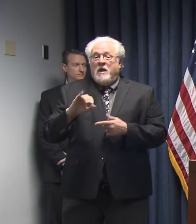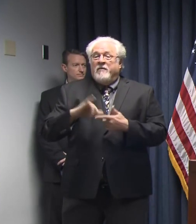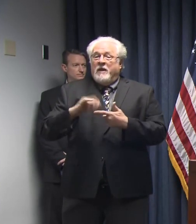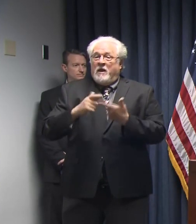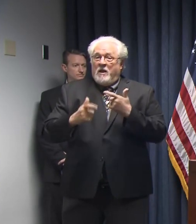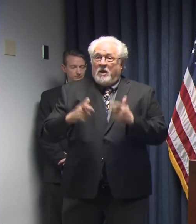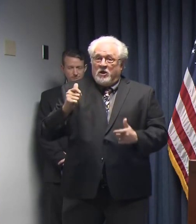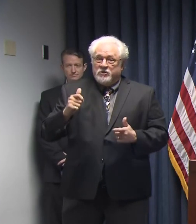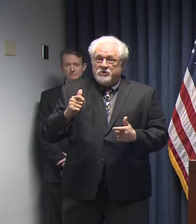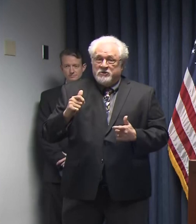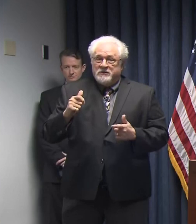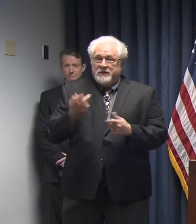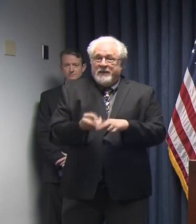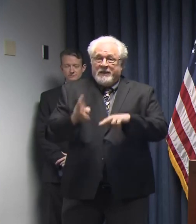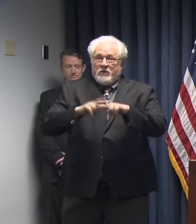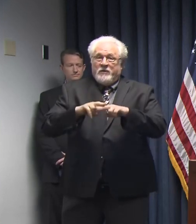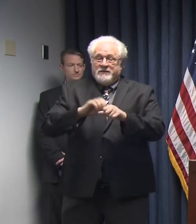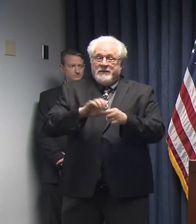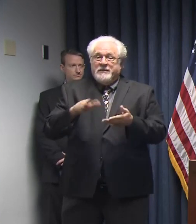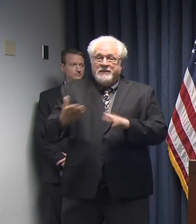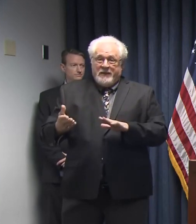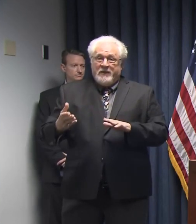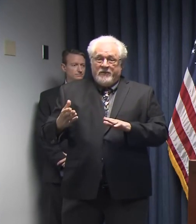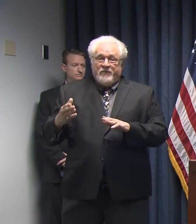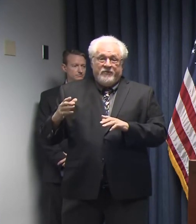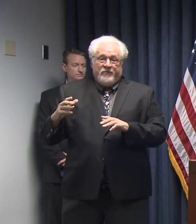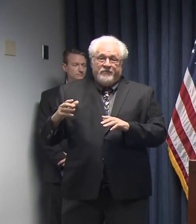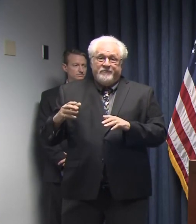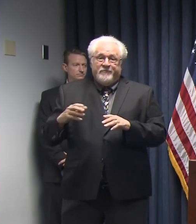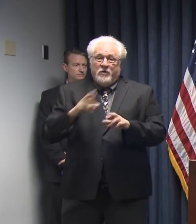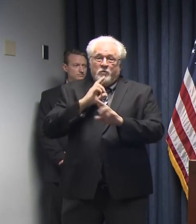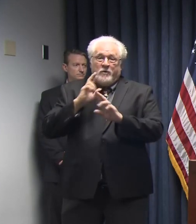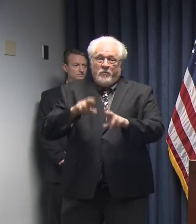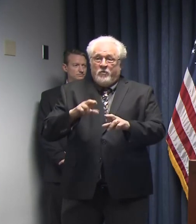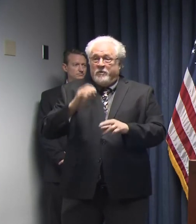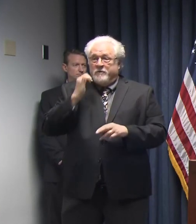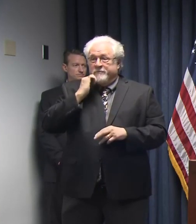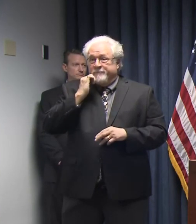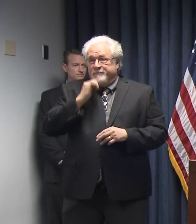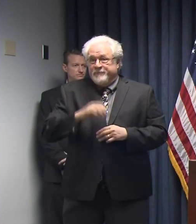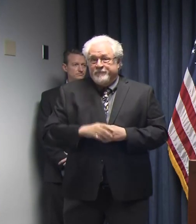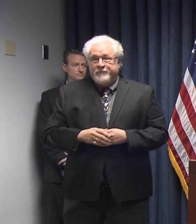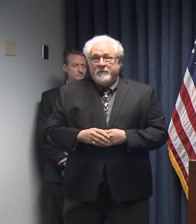increase in deaths yet to be reported on a daily basis.